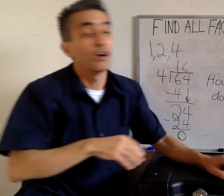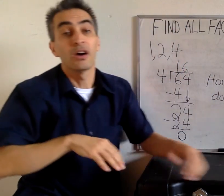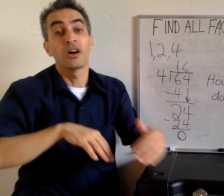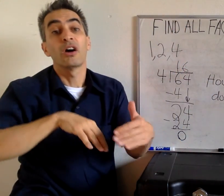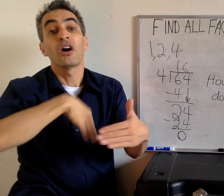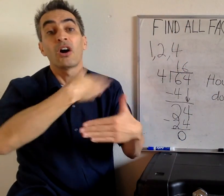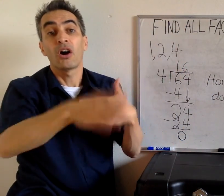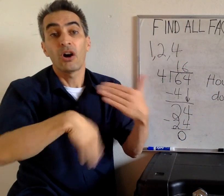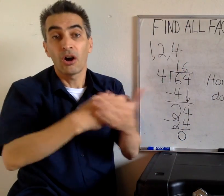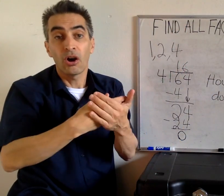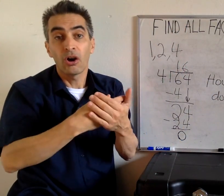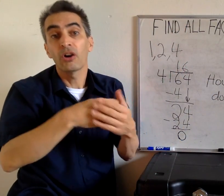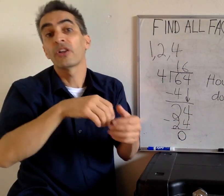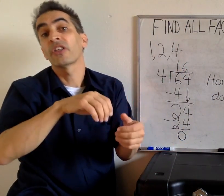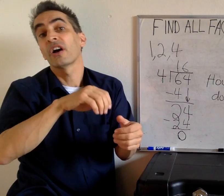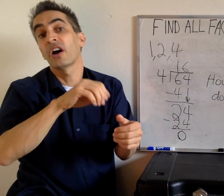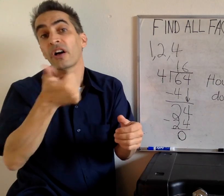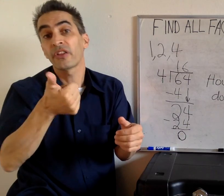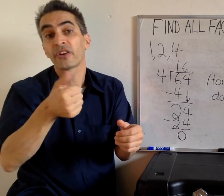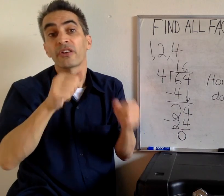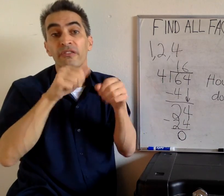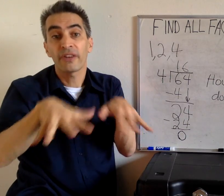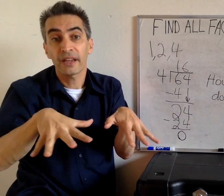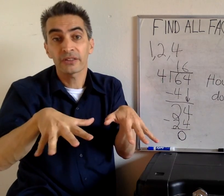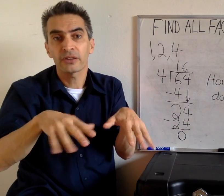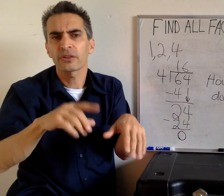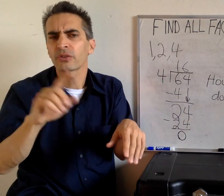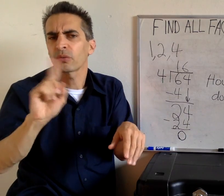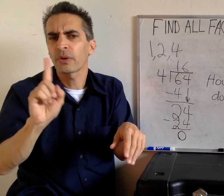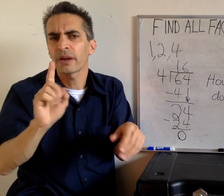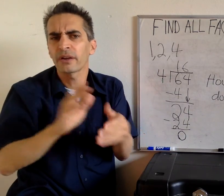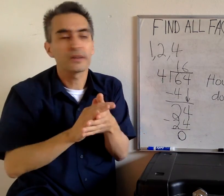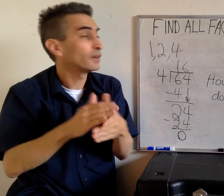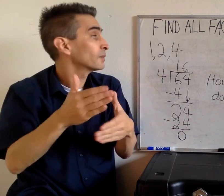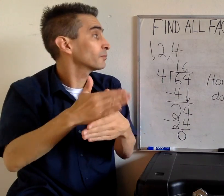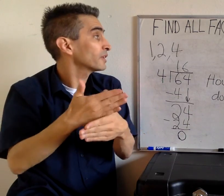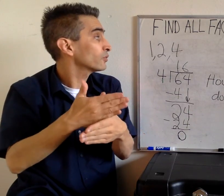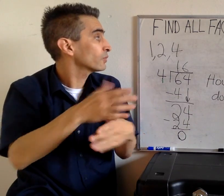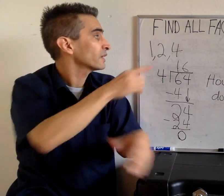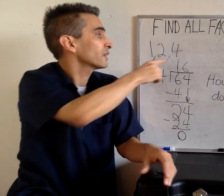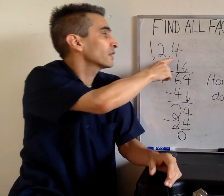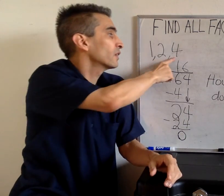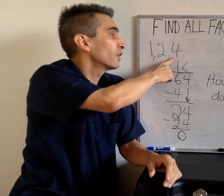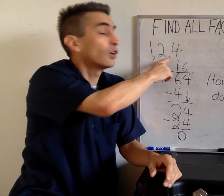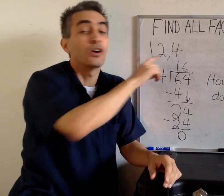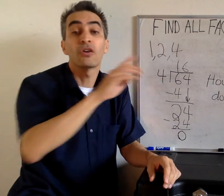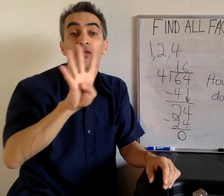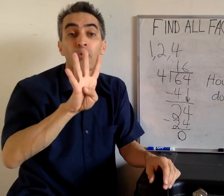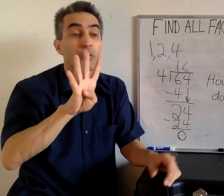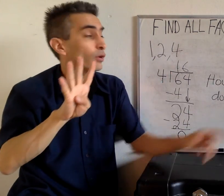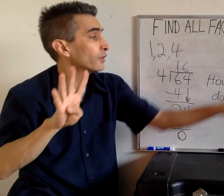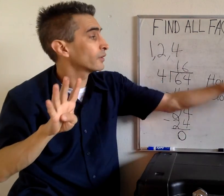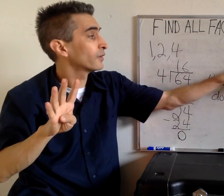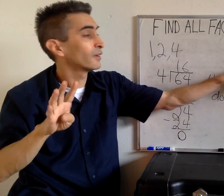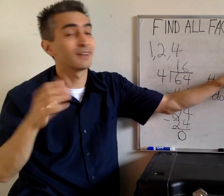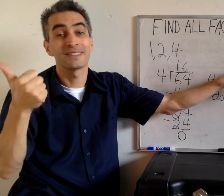All the other factors are found between 4 and 16.